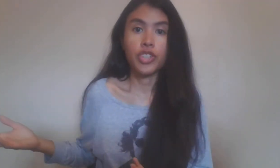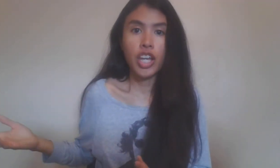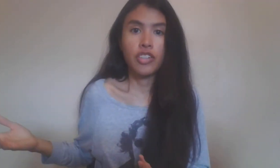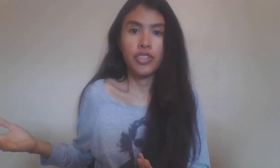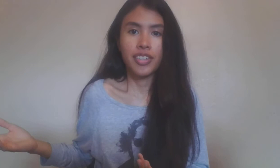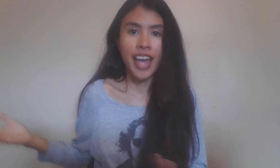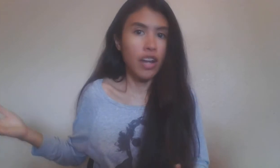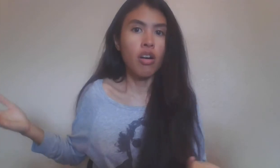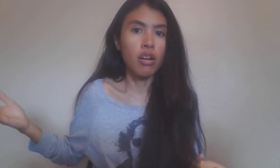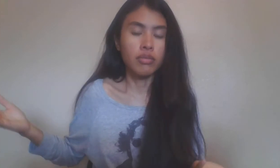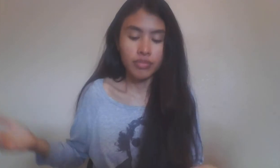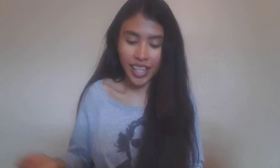change at all.